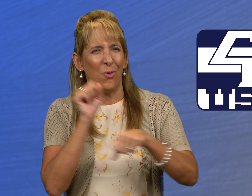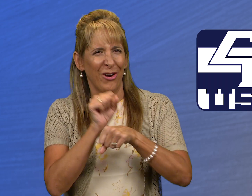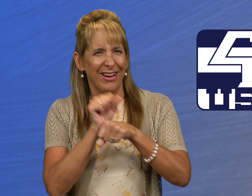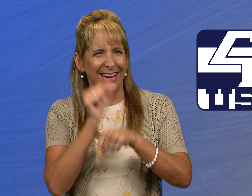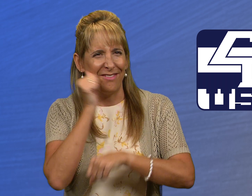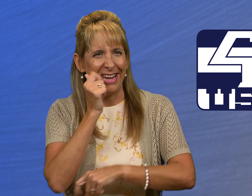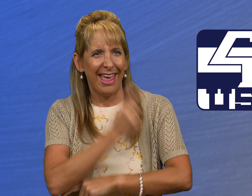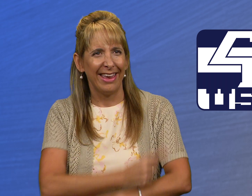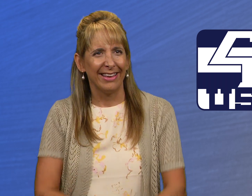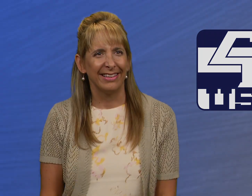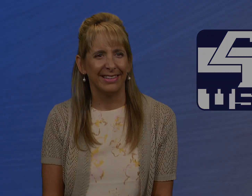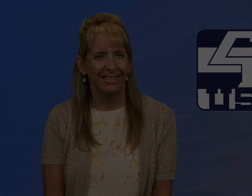work every day.